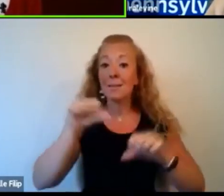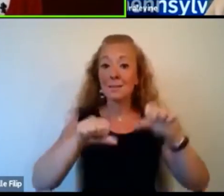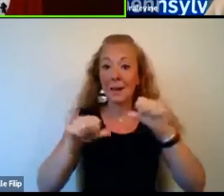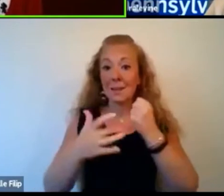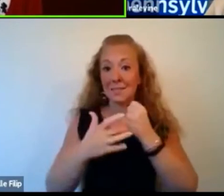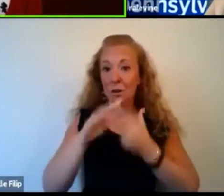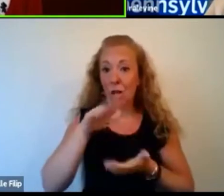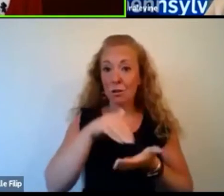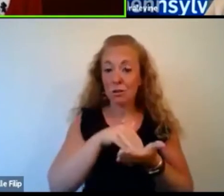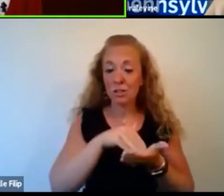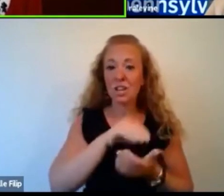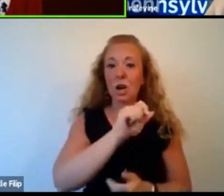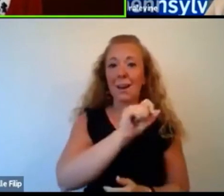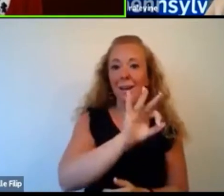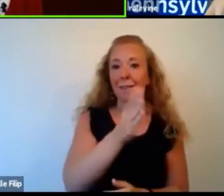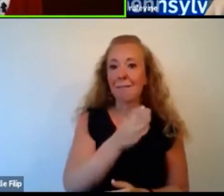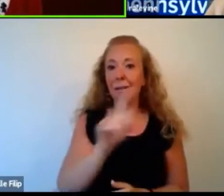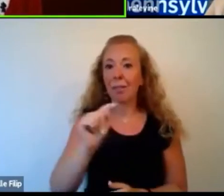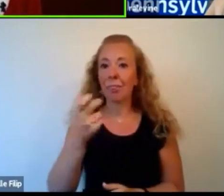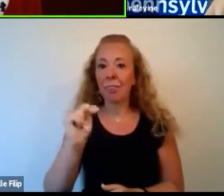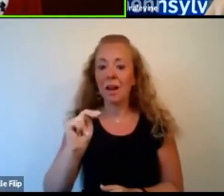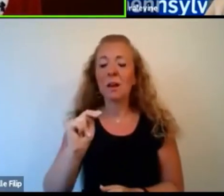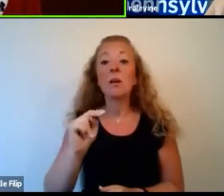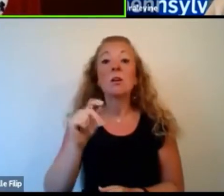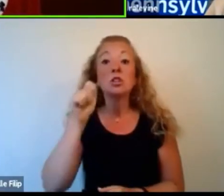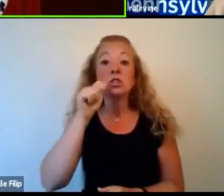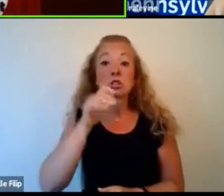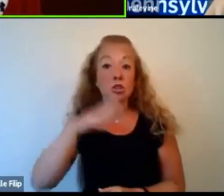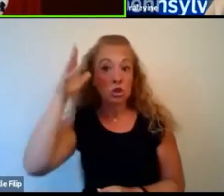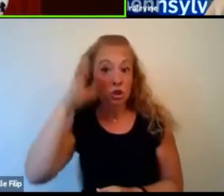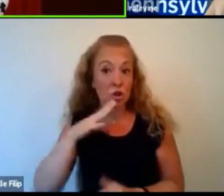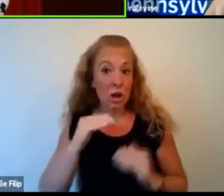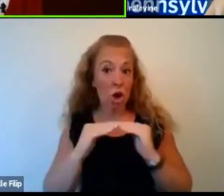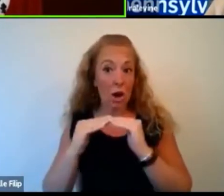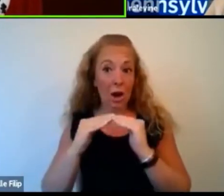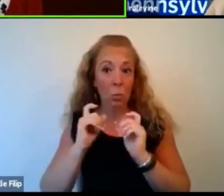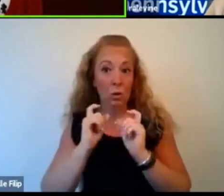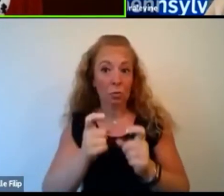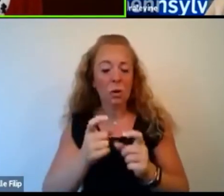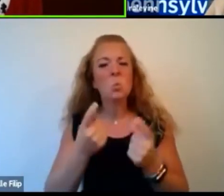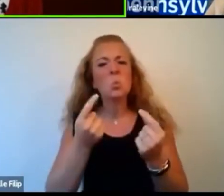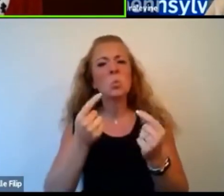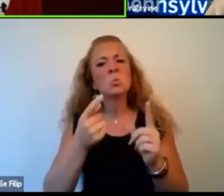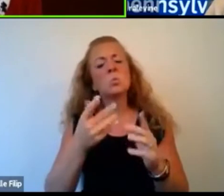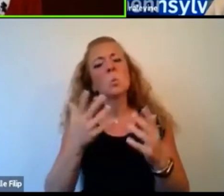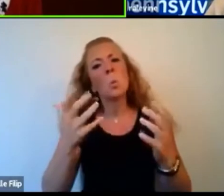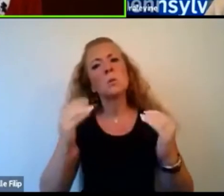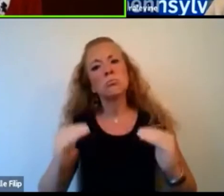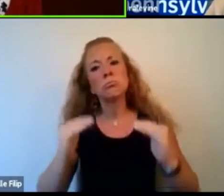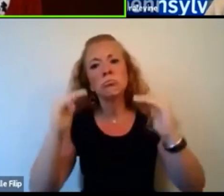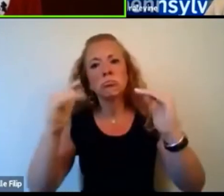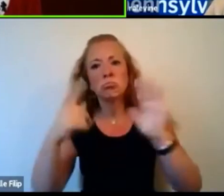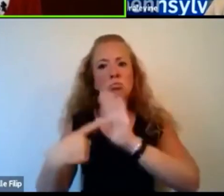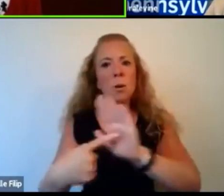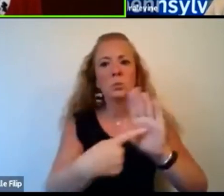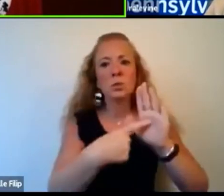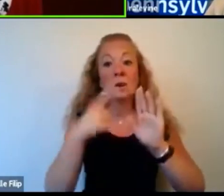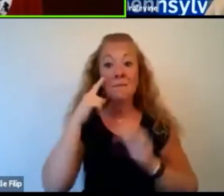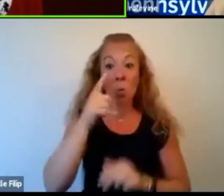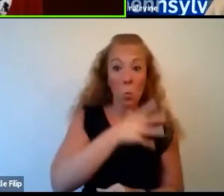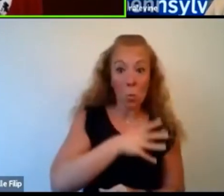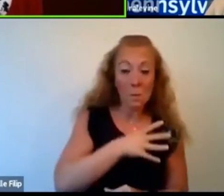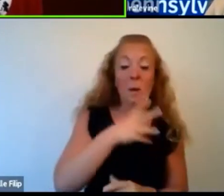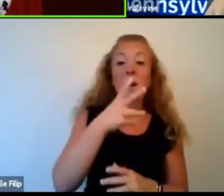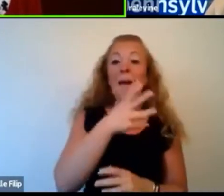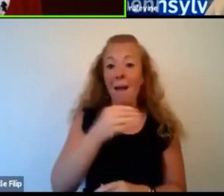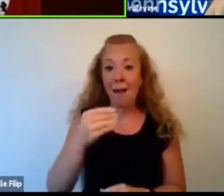a Gender Equity Grant, which supports projects aimed at increasing the representation of women and gender minorities in STEM.